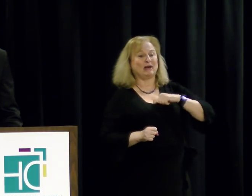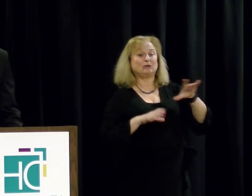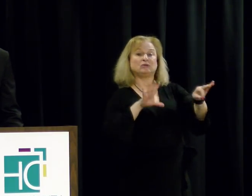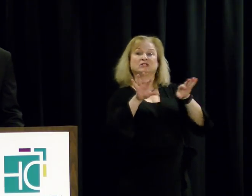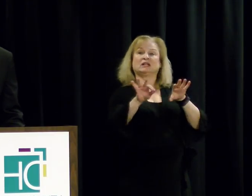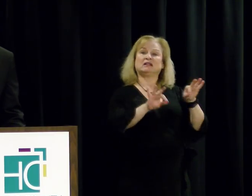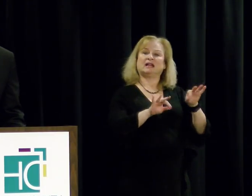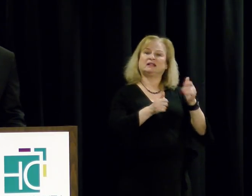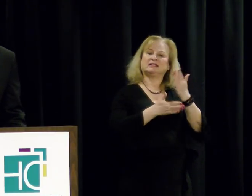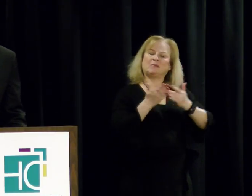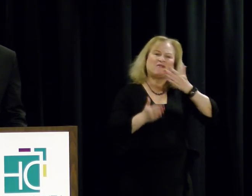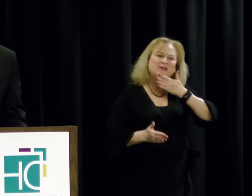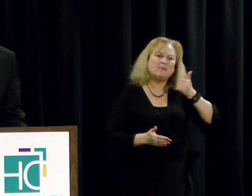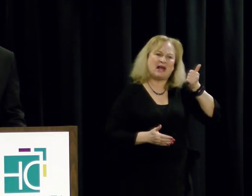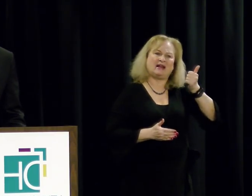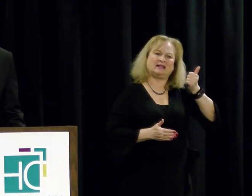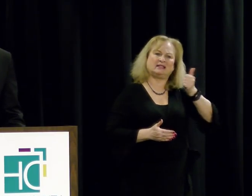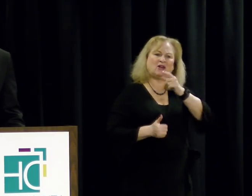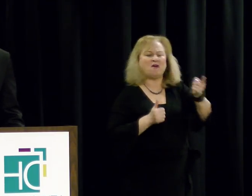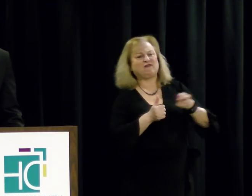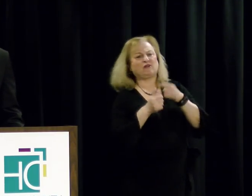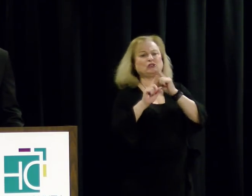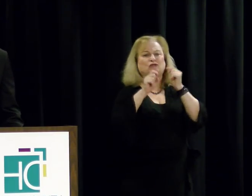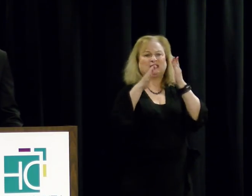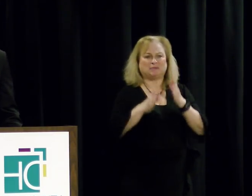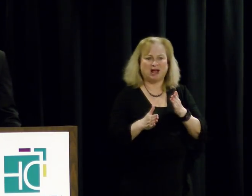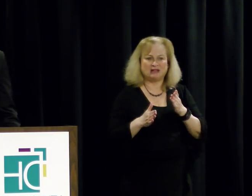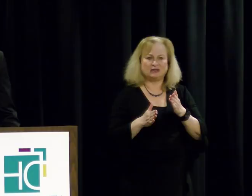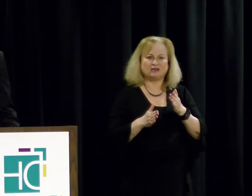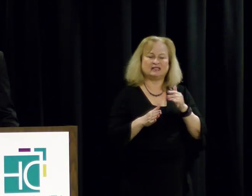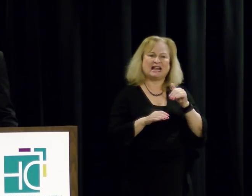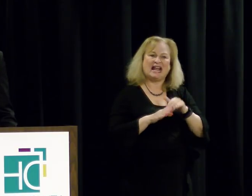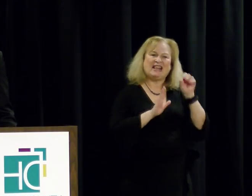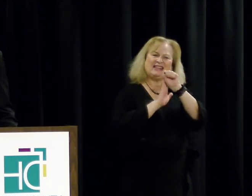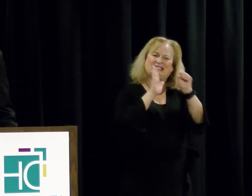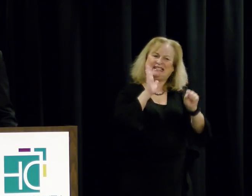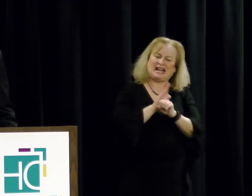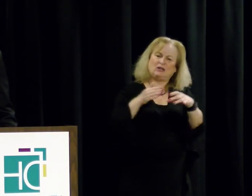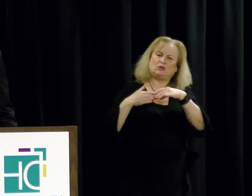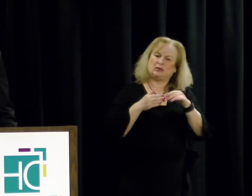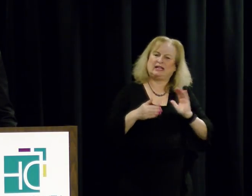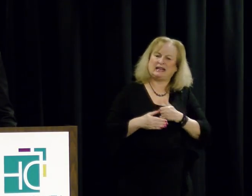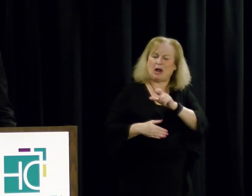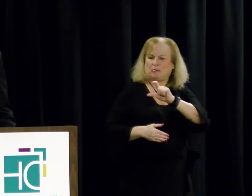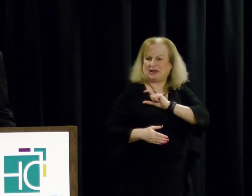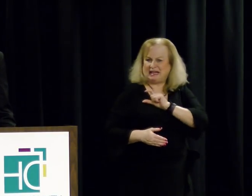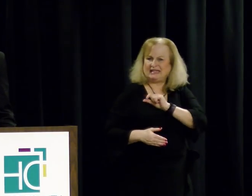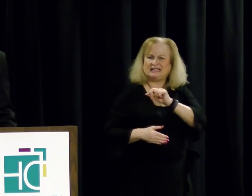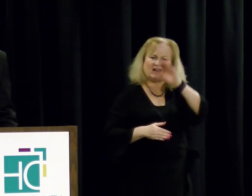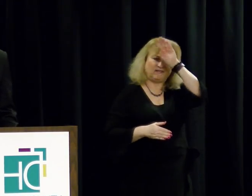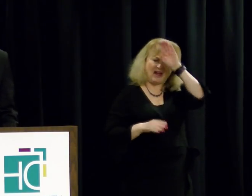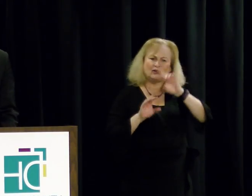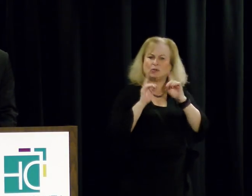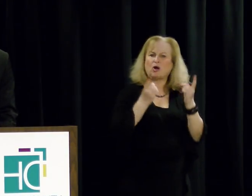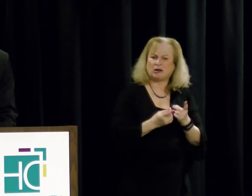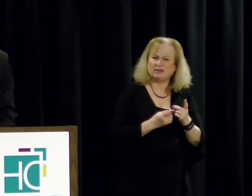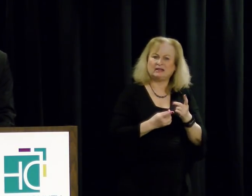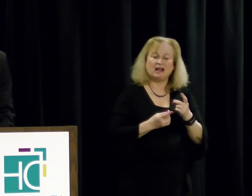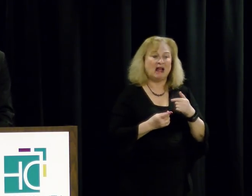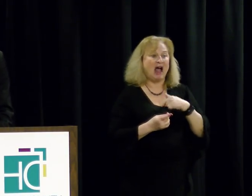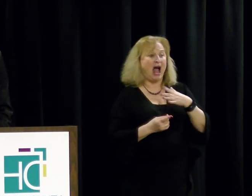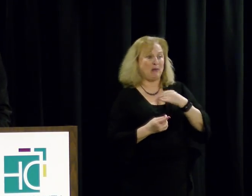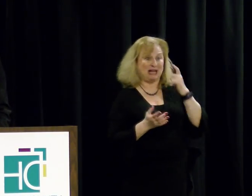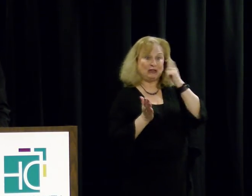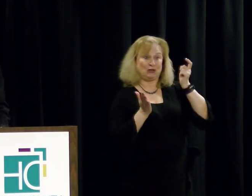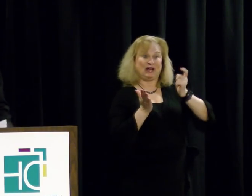selected some of the best first responders in the state to lead our police and fire departments and would like